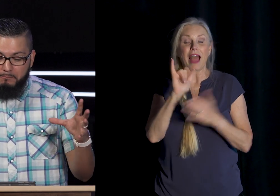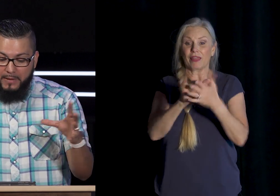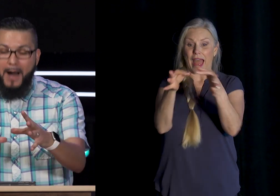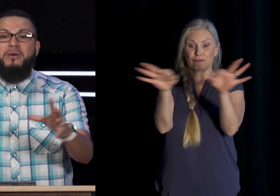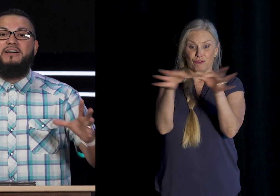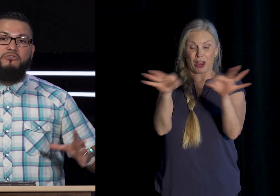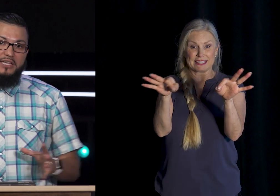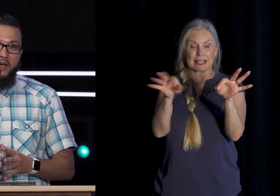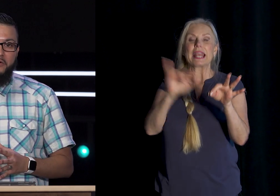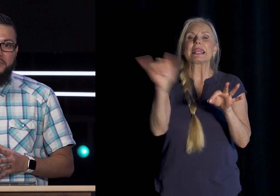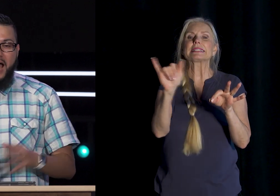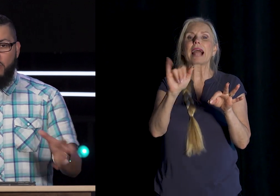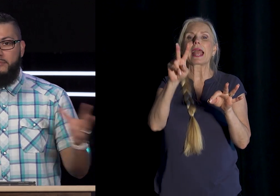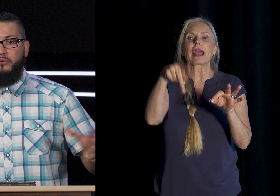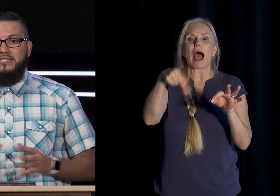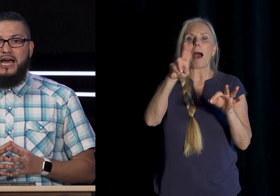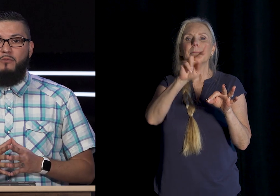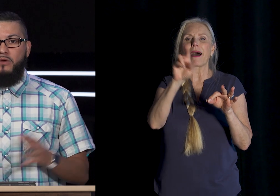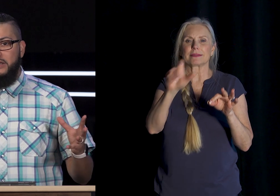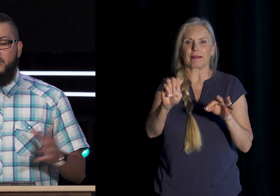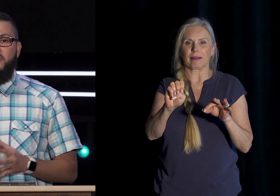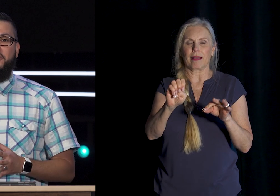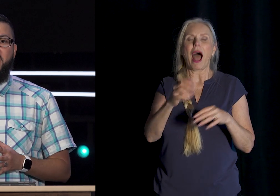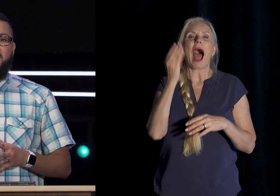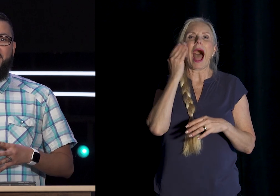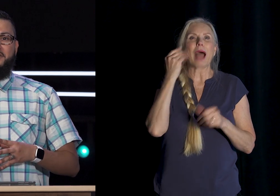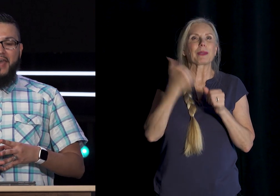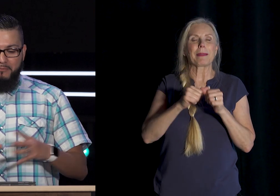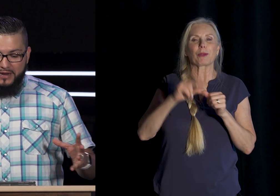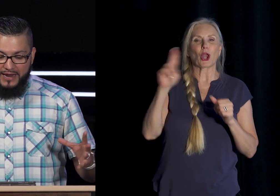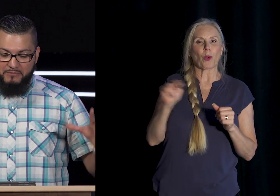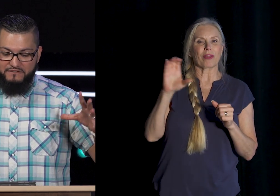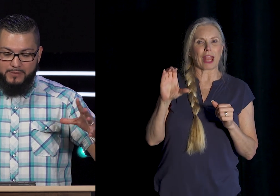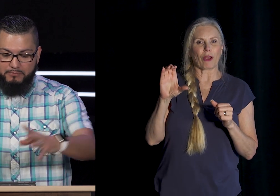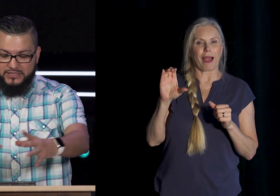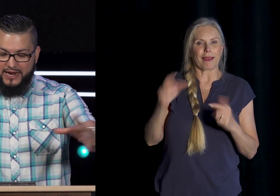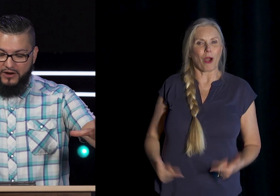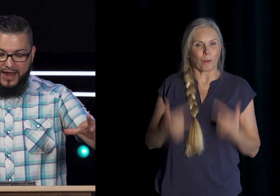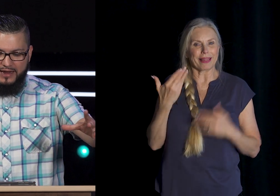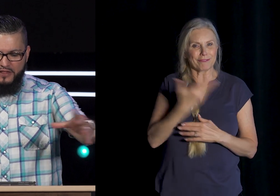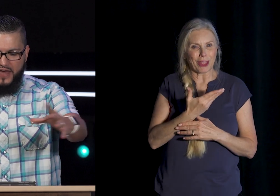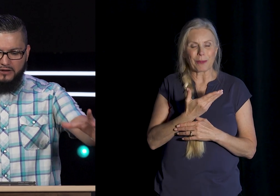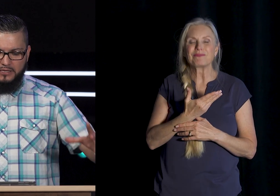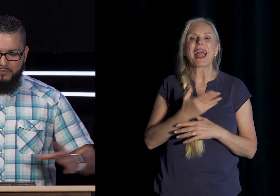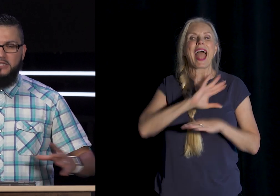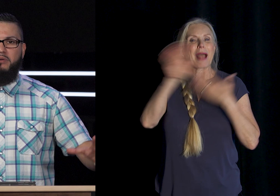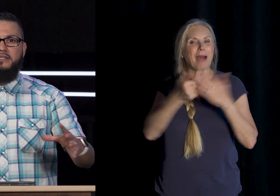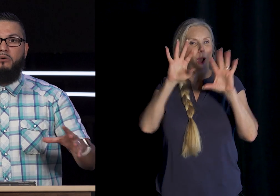A Puzzle Together I Remember There Was A Time When We Were Living In North Carolina And Me And My Family Put Together A Thousand Piece Puzzle